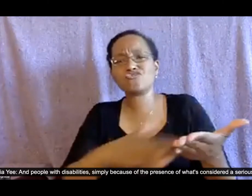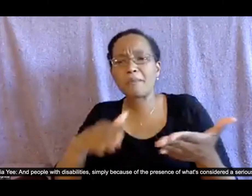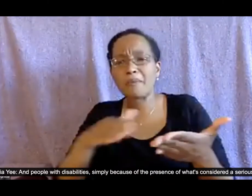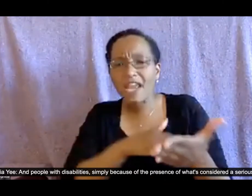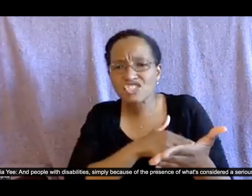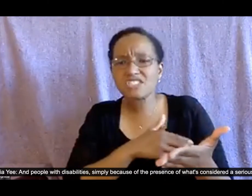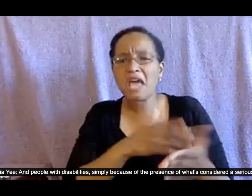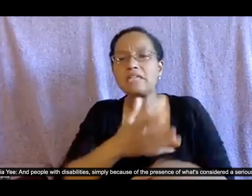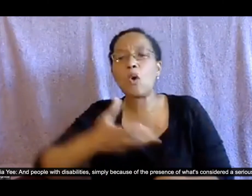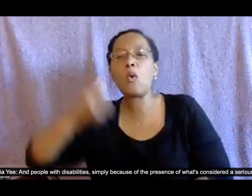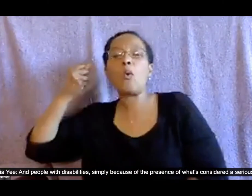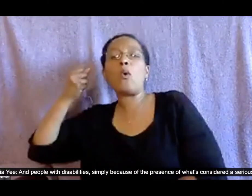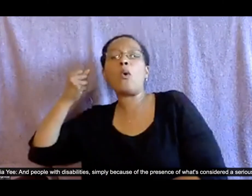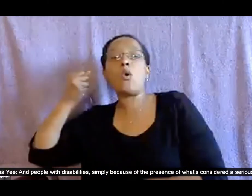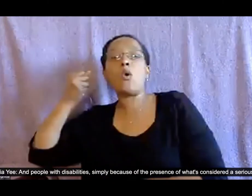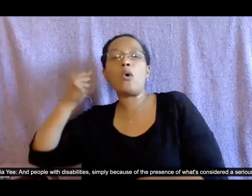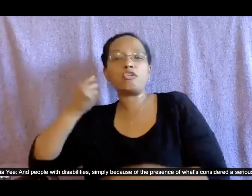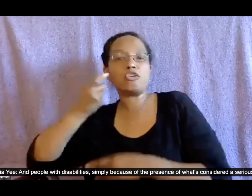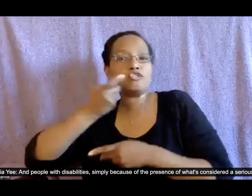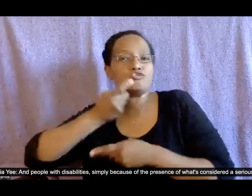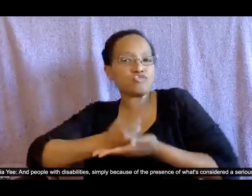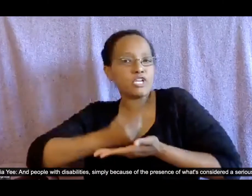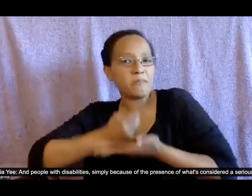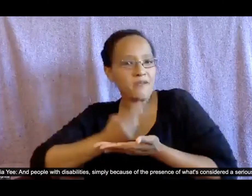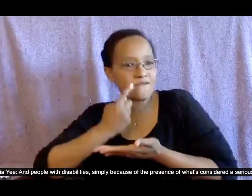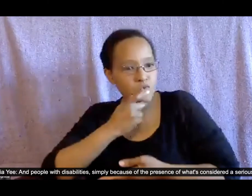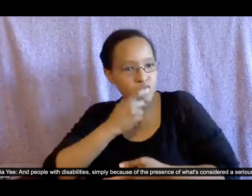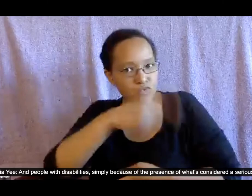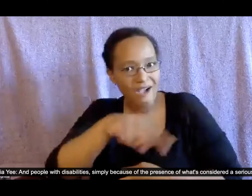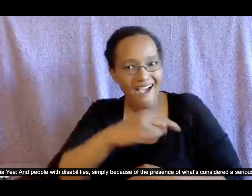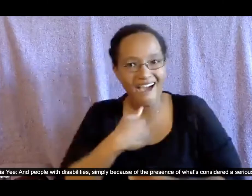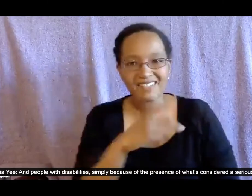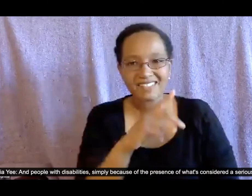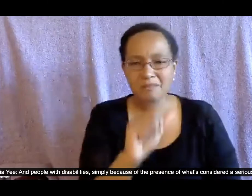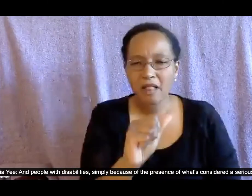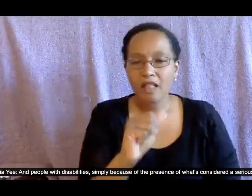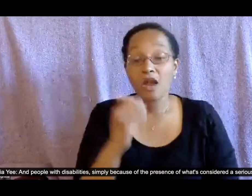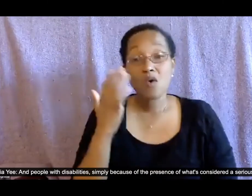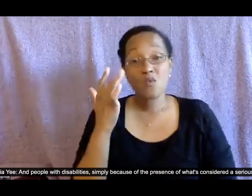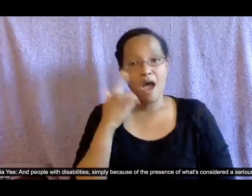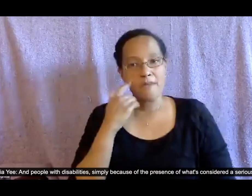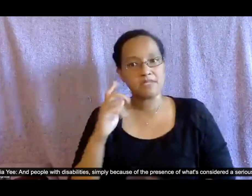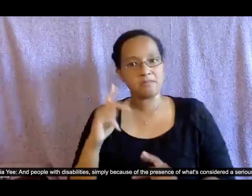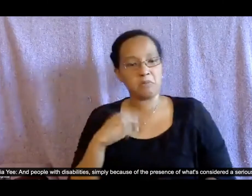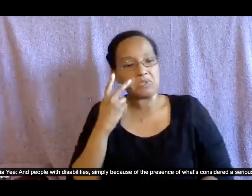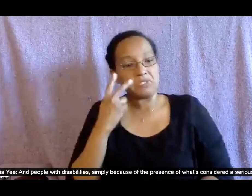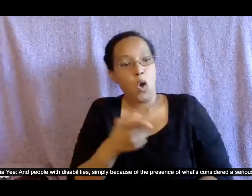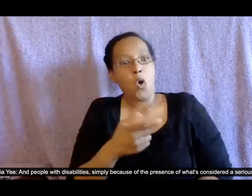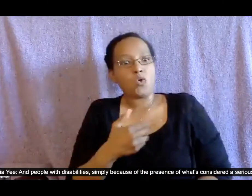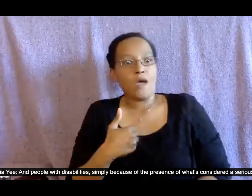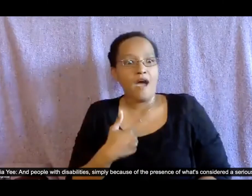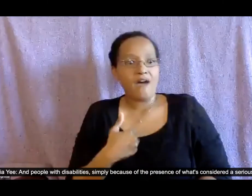simply because of the presence of what's considered a serious disability um